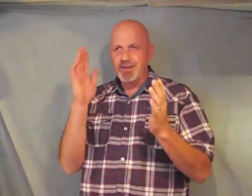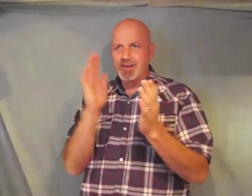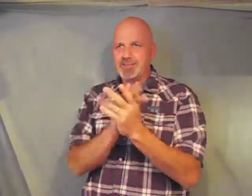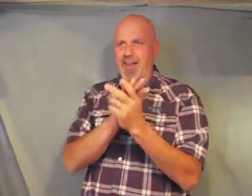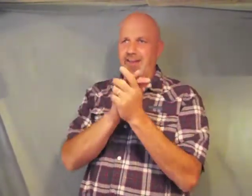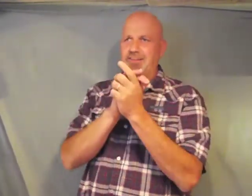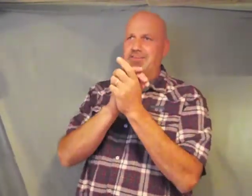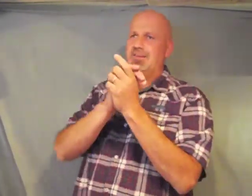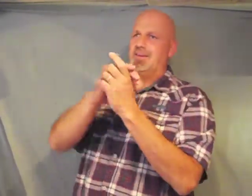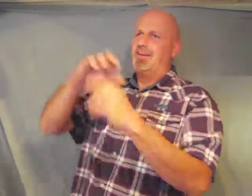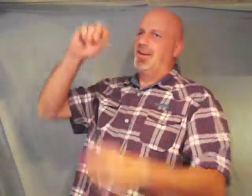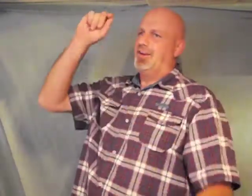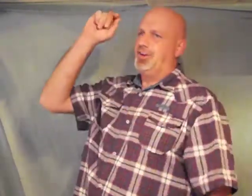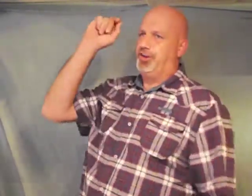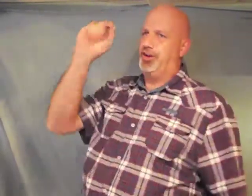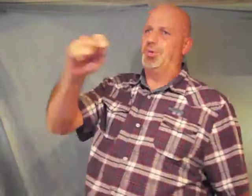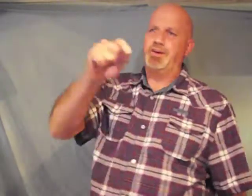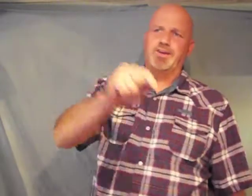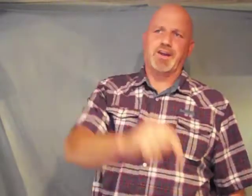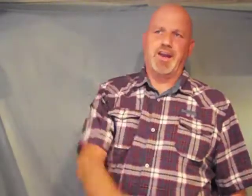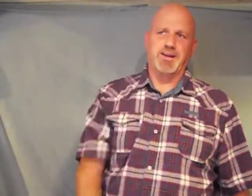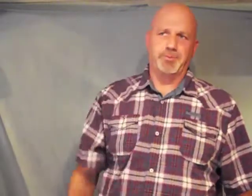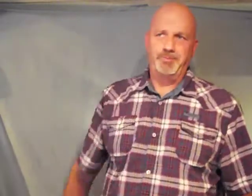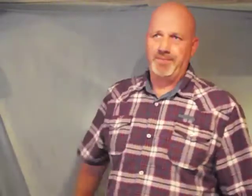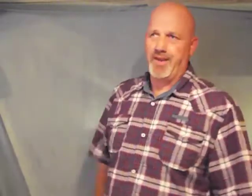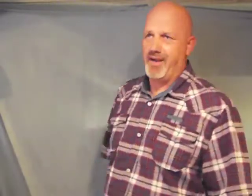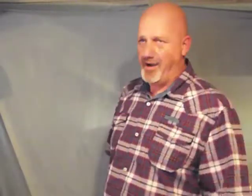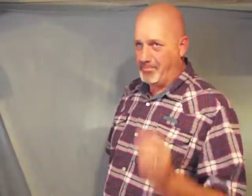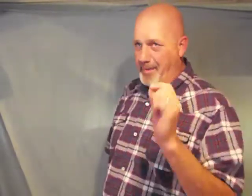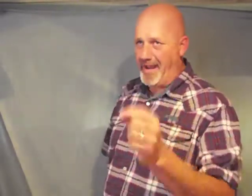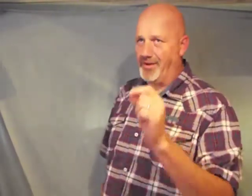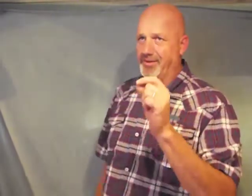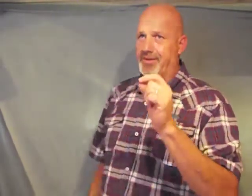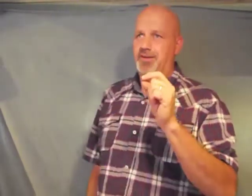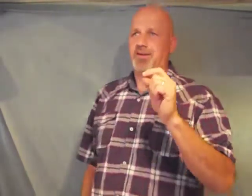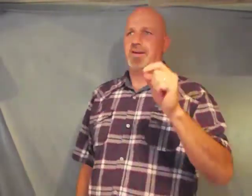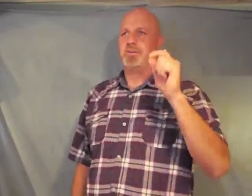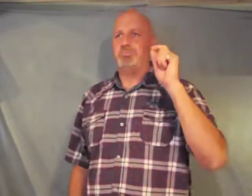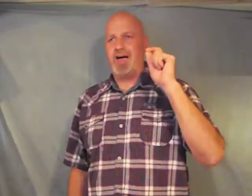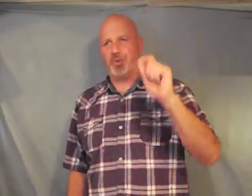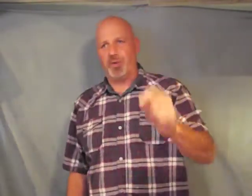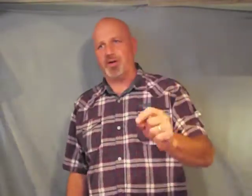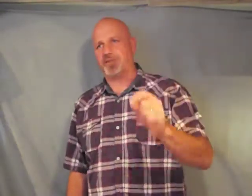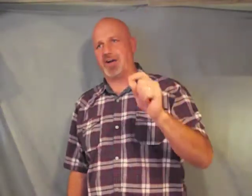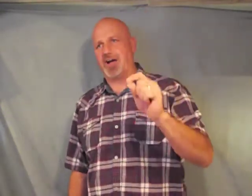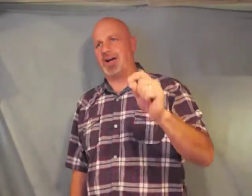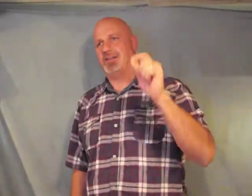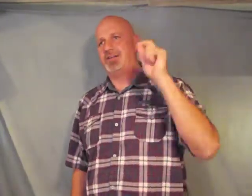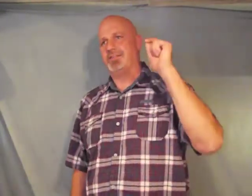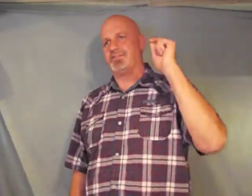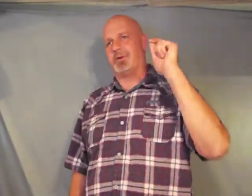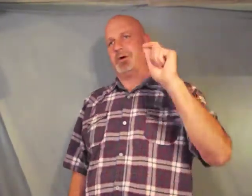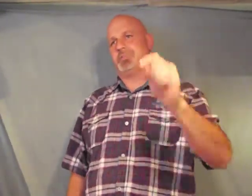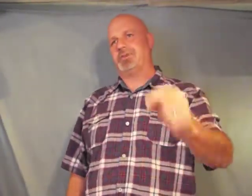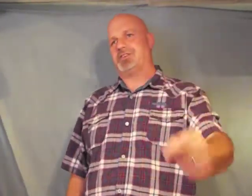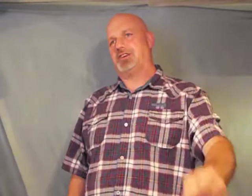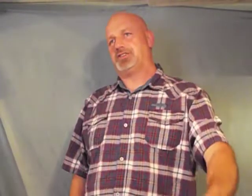Satan you and your kingdom are bound by the word of God from our possessions